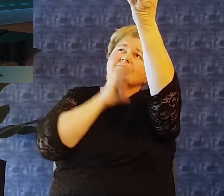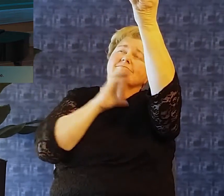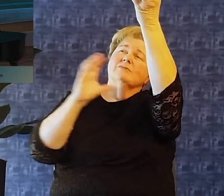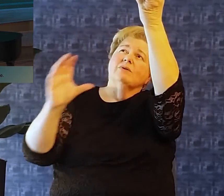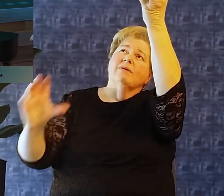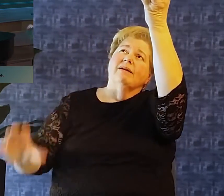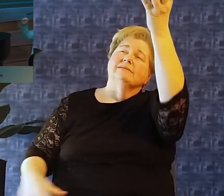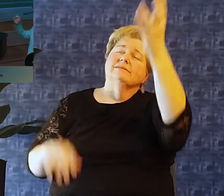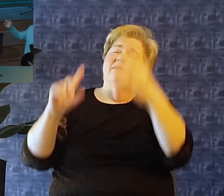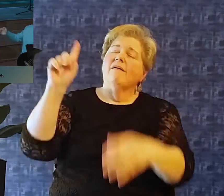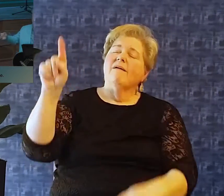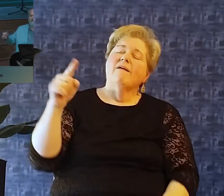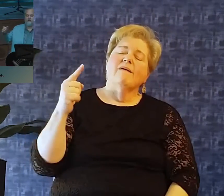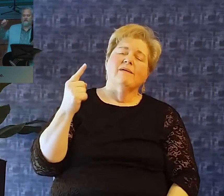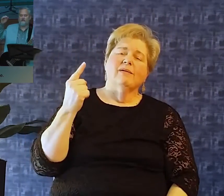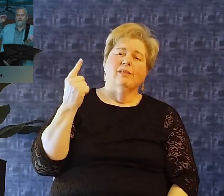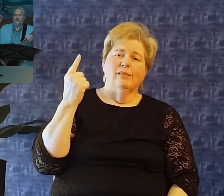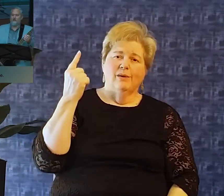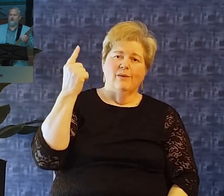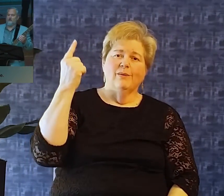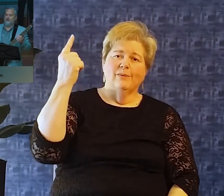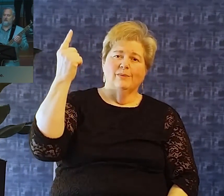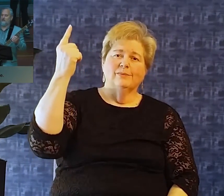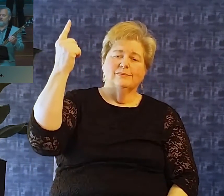Christ alone